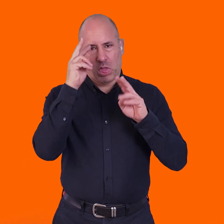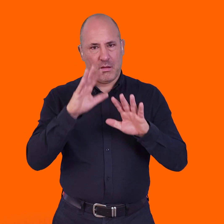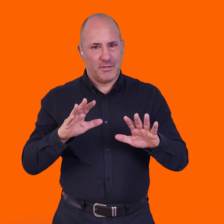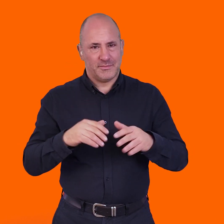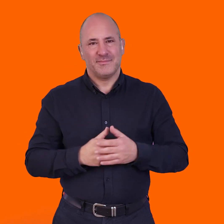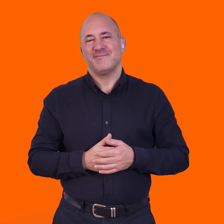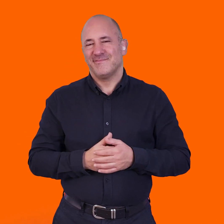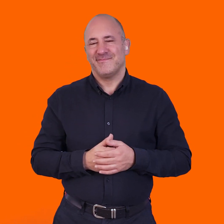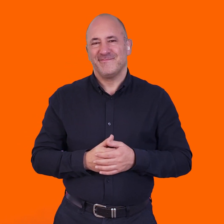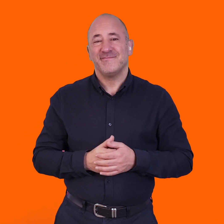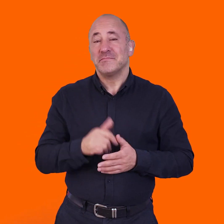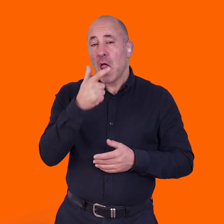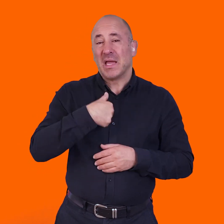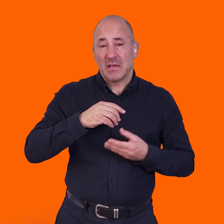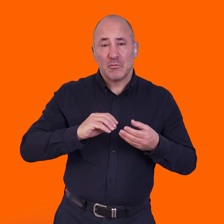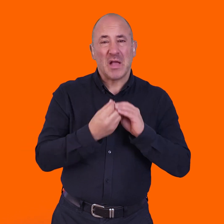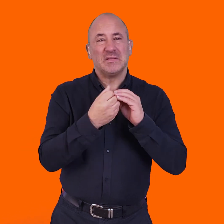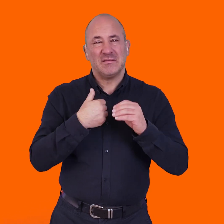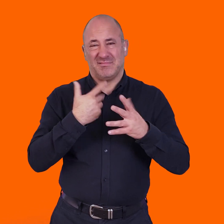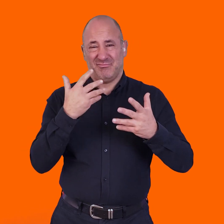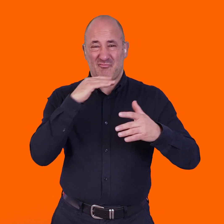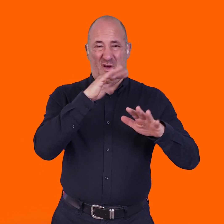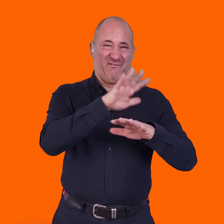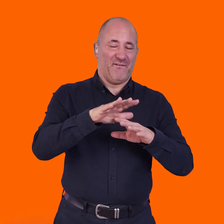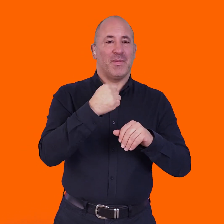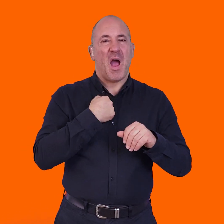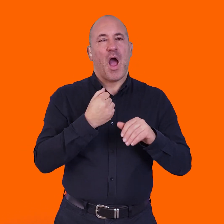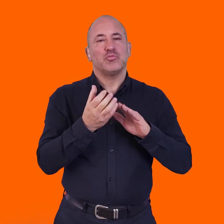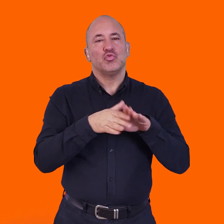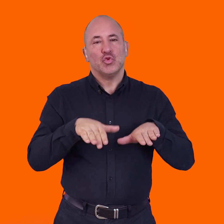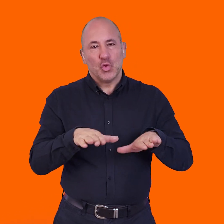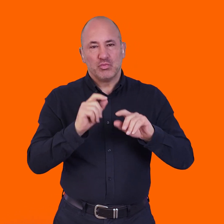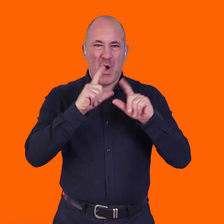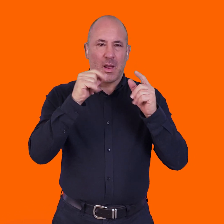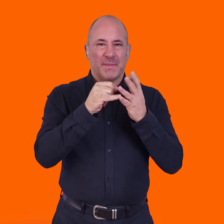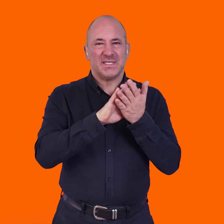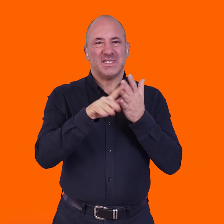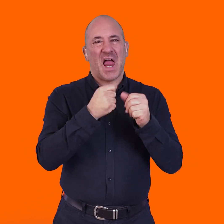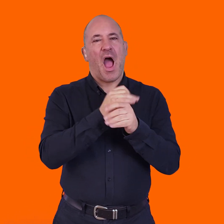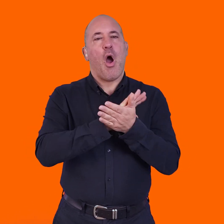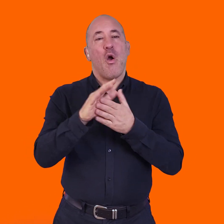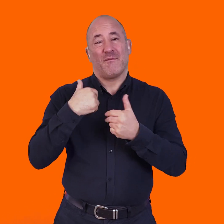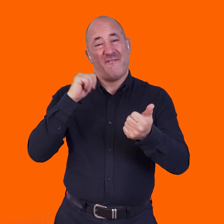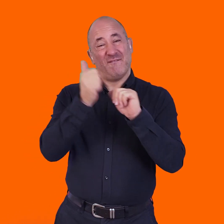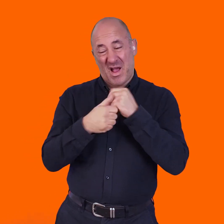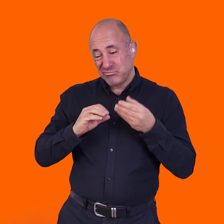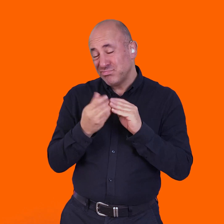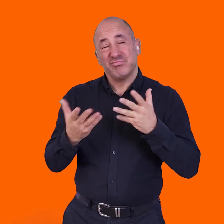I was lucky to make this piece. I to In My Shoes, Waking in Slough for my friends.